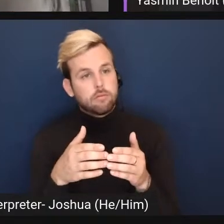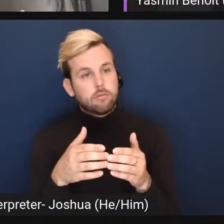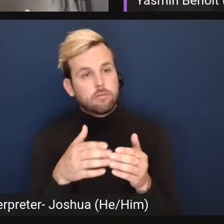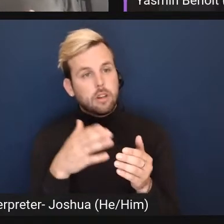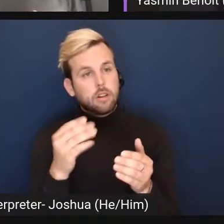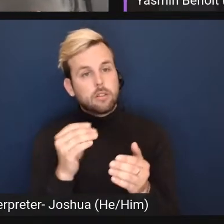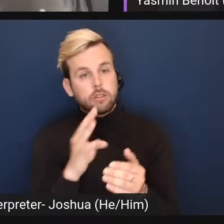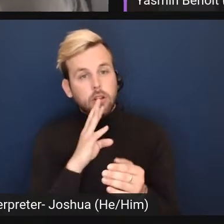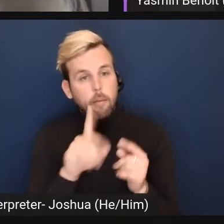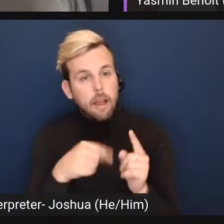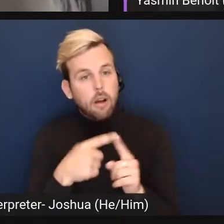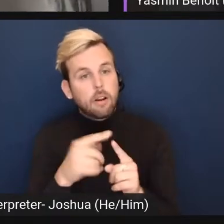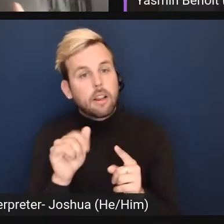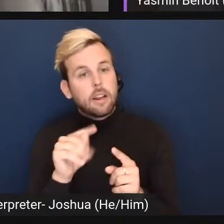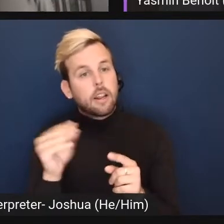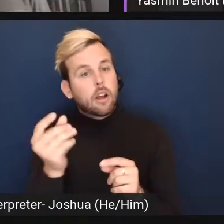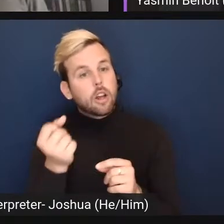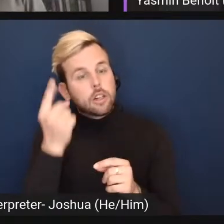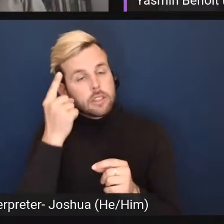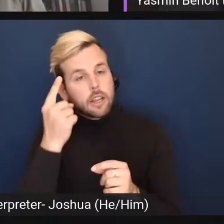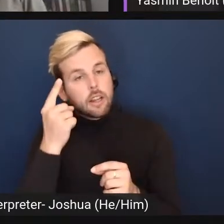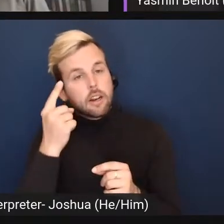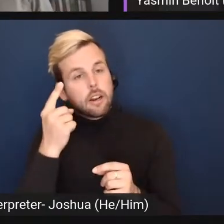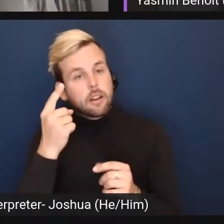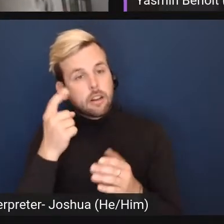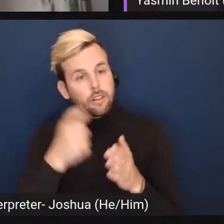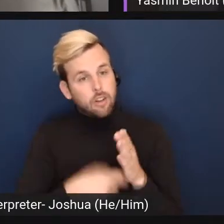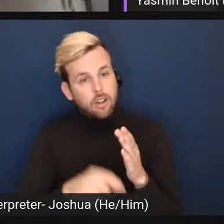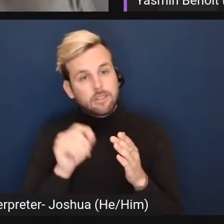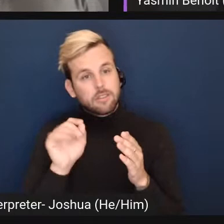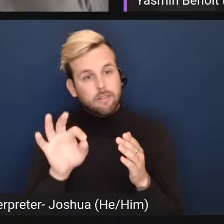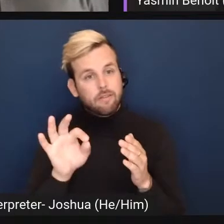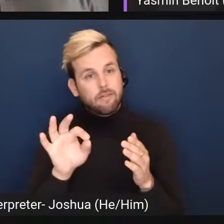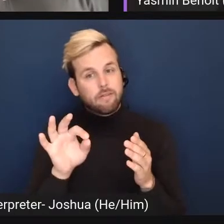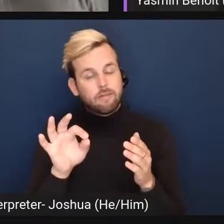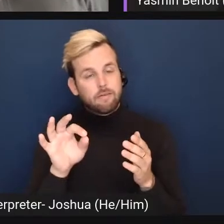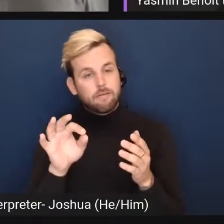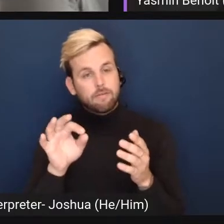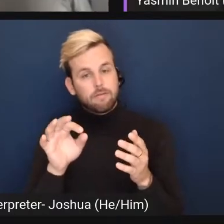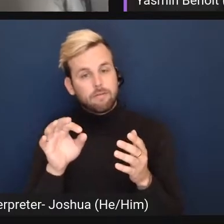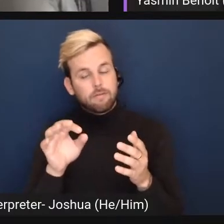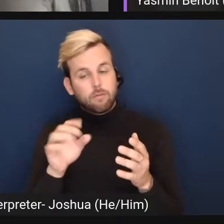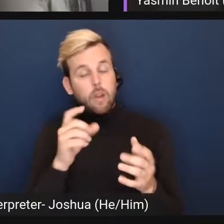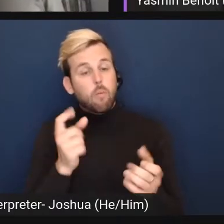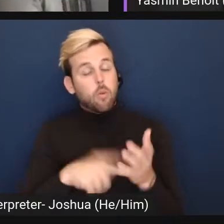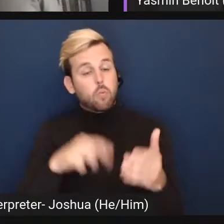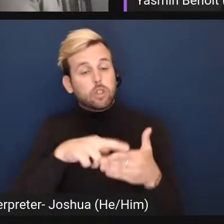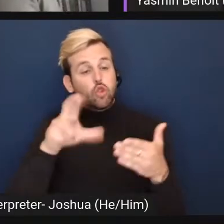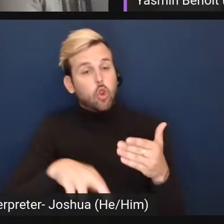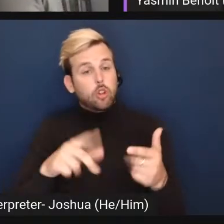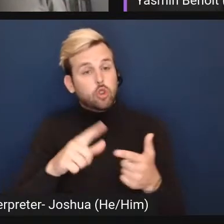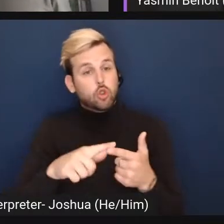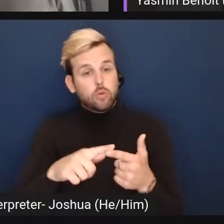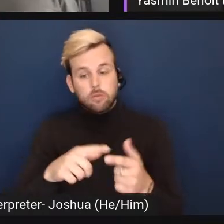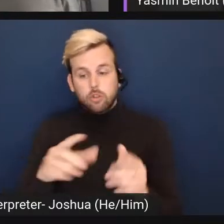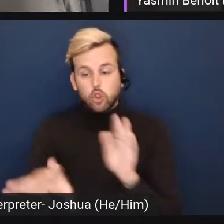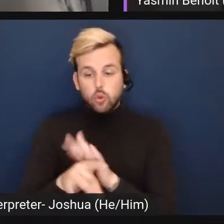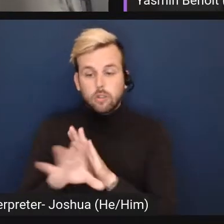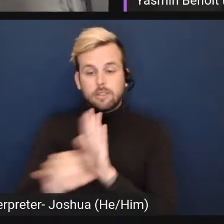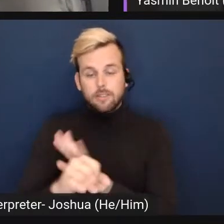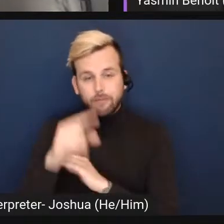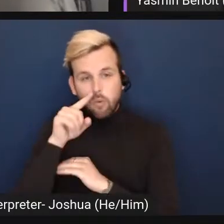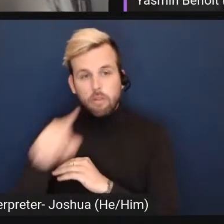and talk about and understand the costs of policing other people's identity and, um, excluding